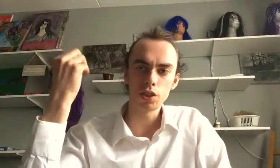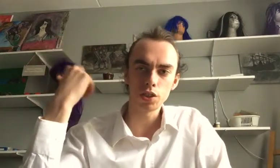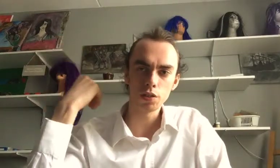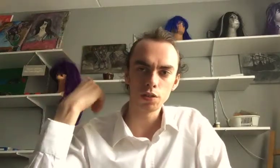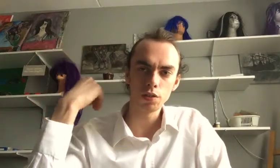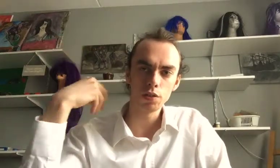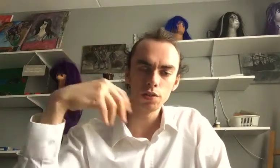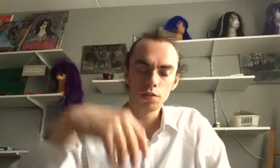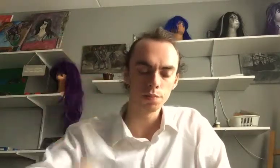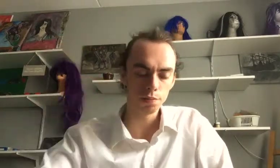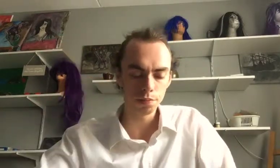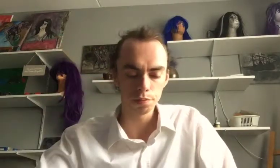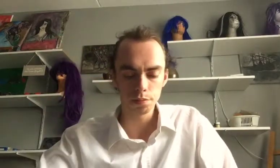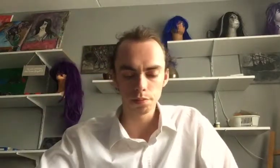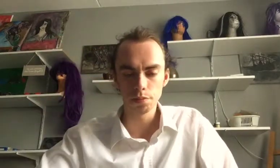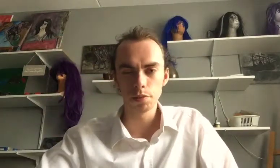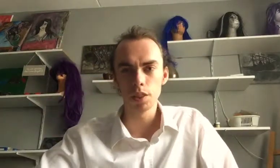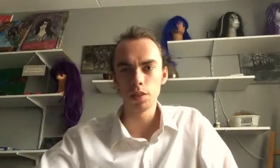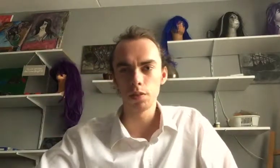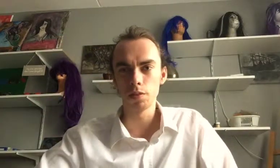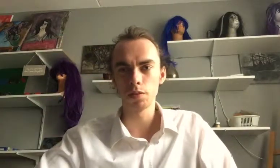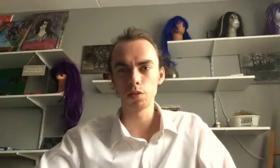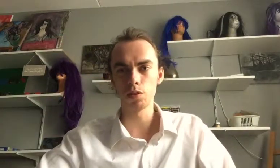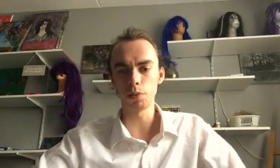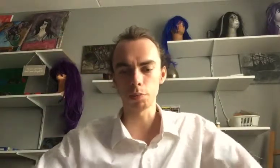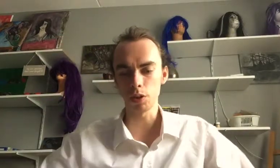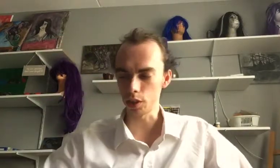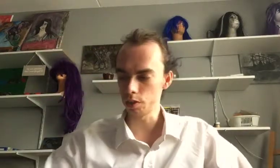to make money.